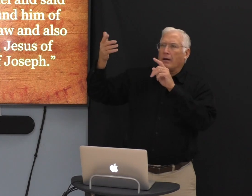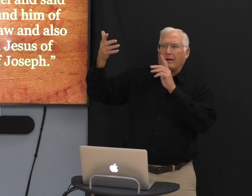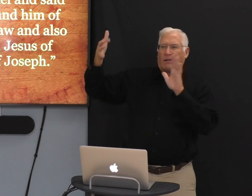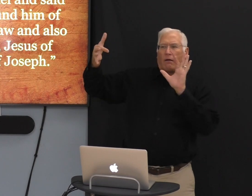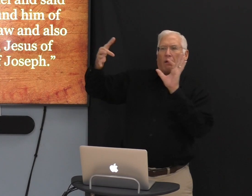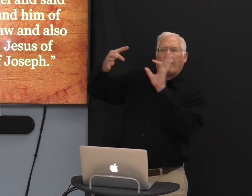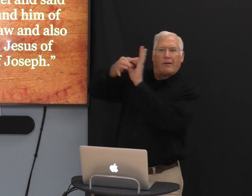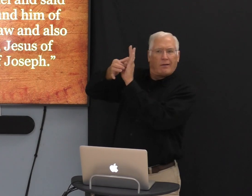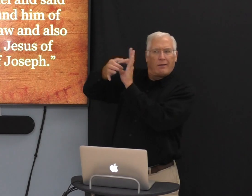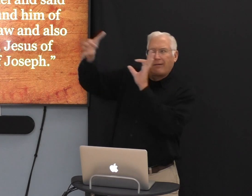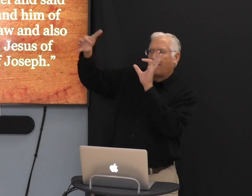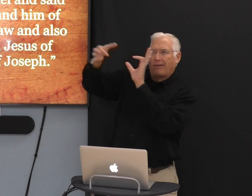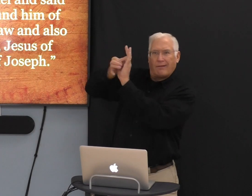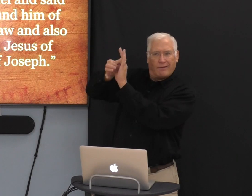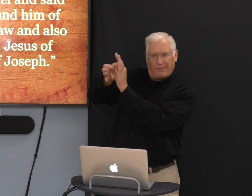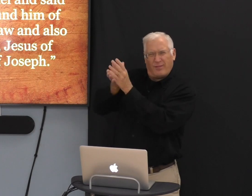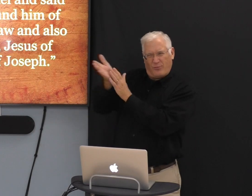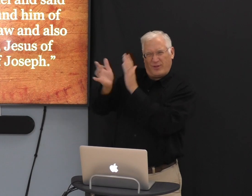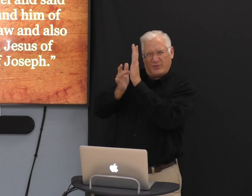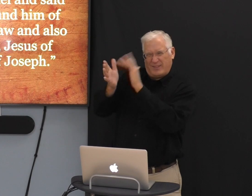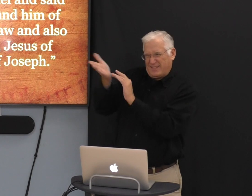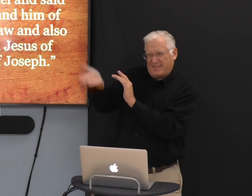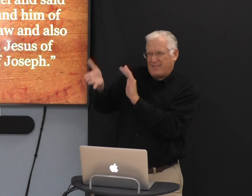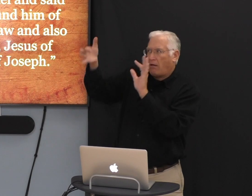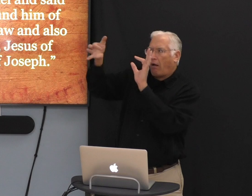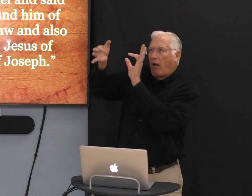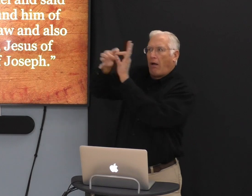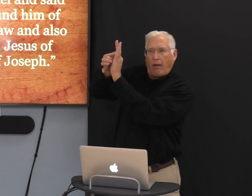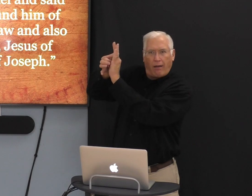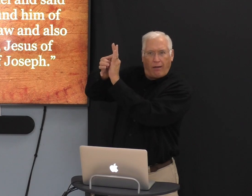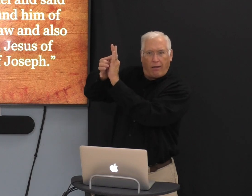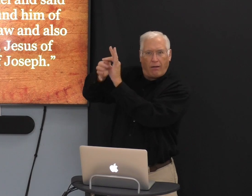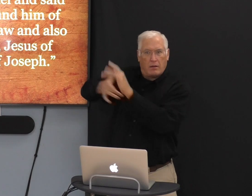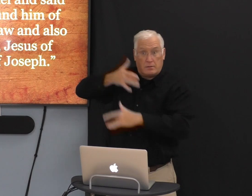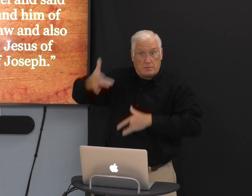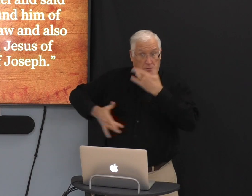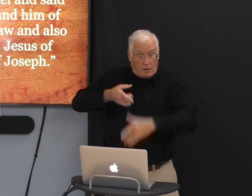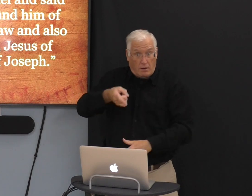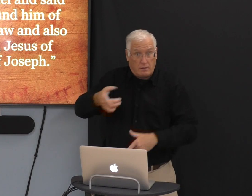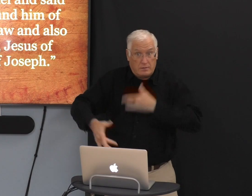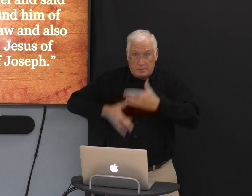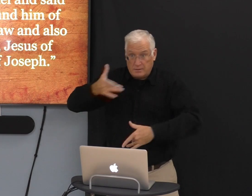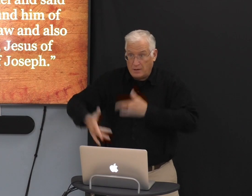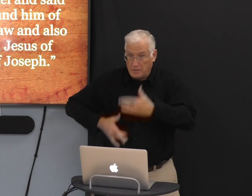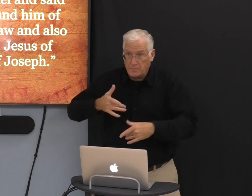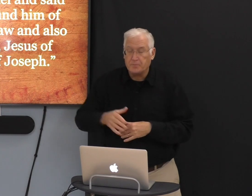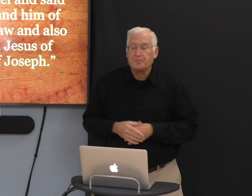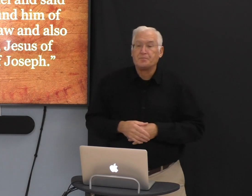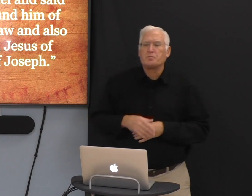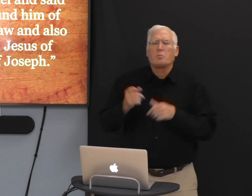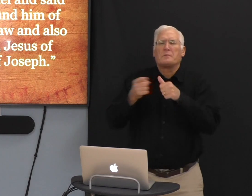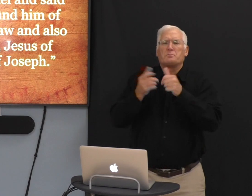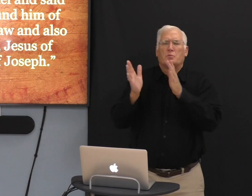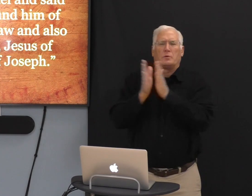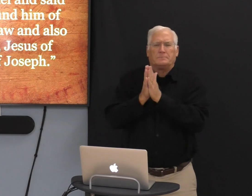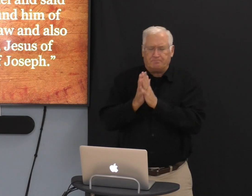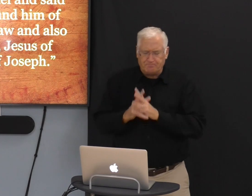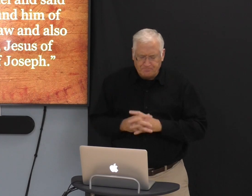It was thrilling. They had finally found this connection back to God through Jesus.